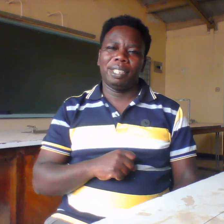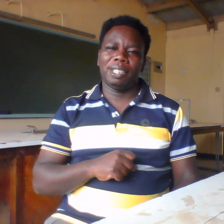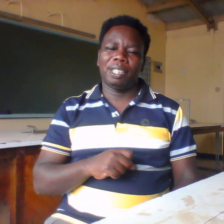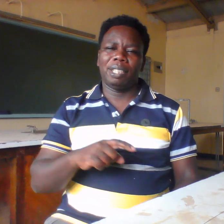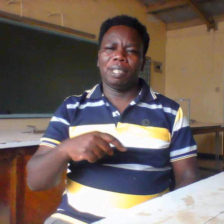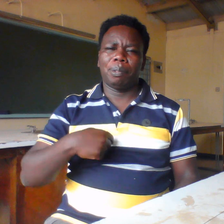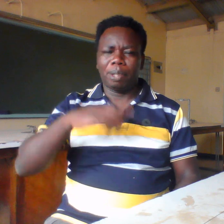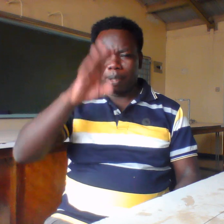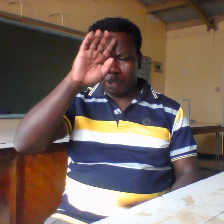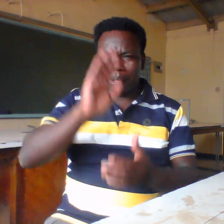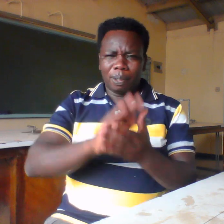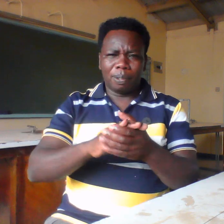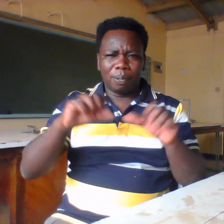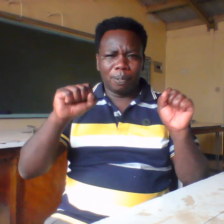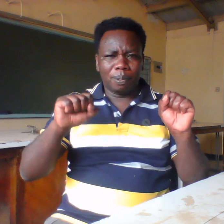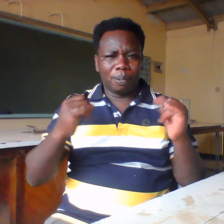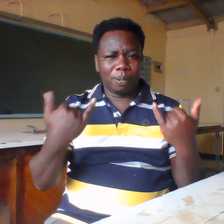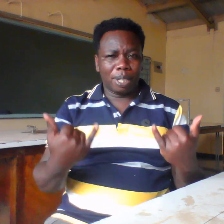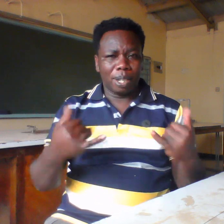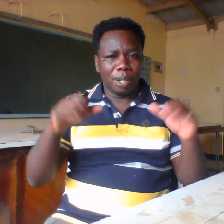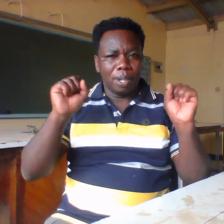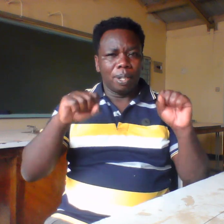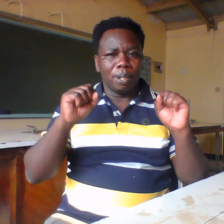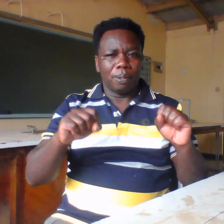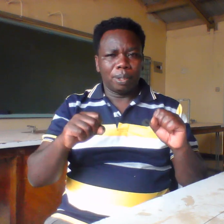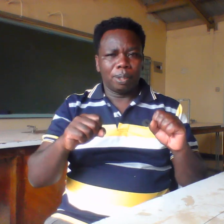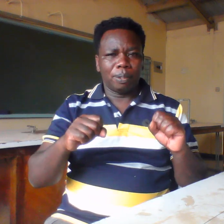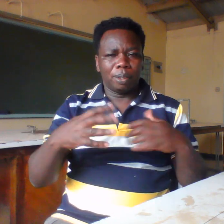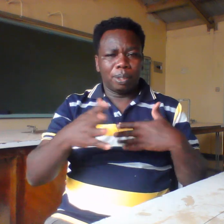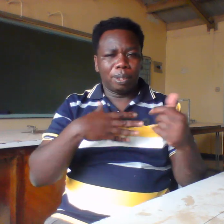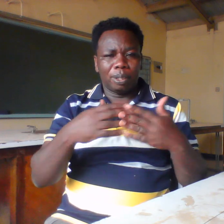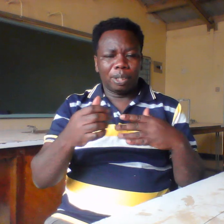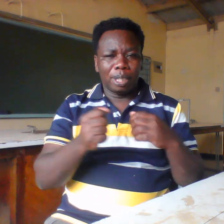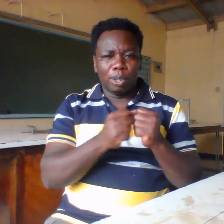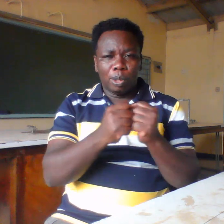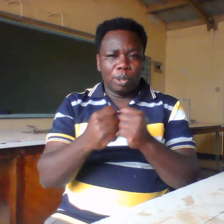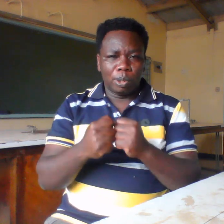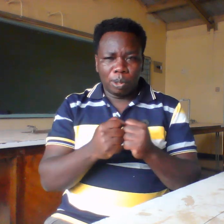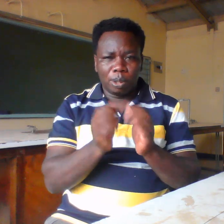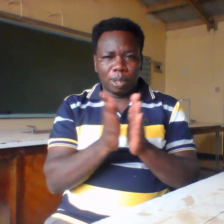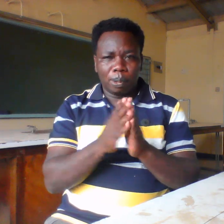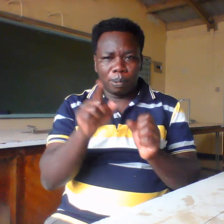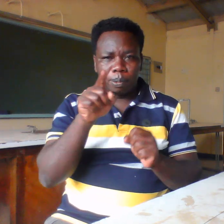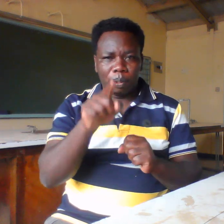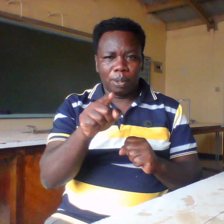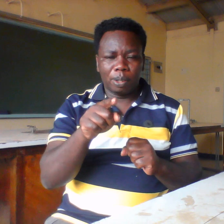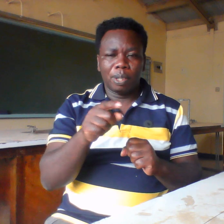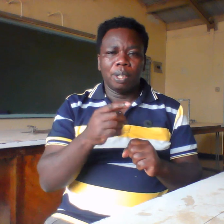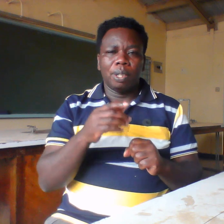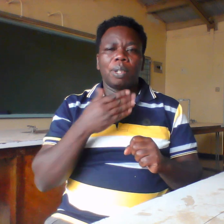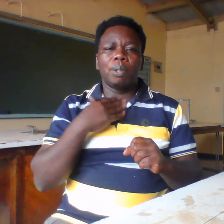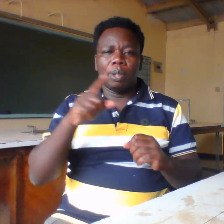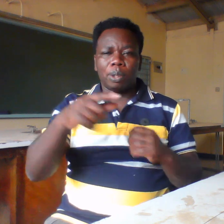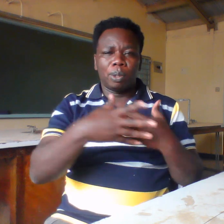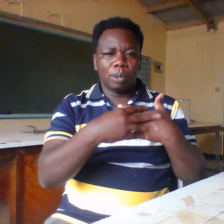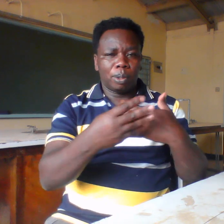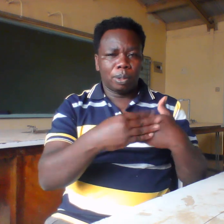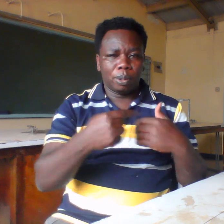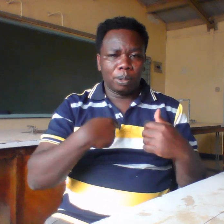we can now be able to do that together with you i encourage you to find together with me and we do it this